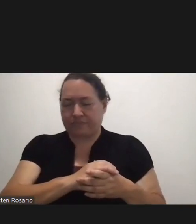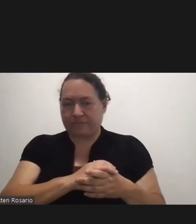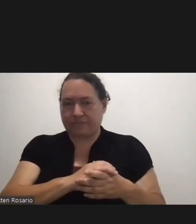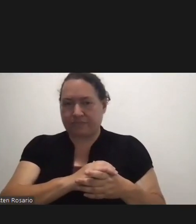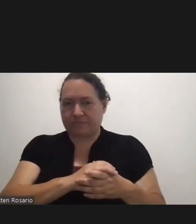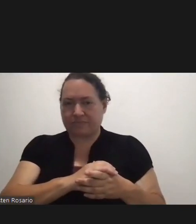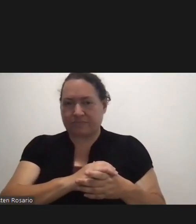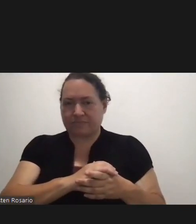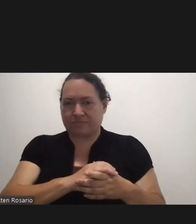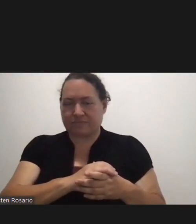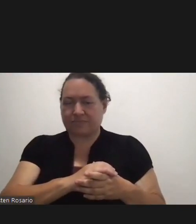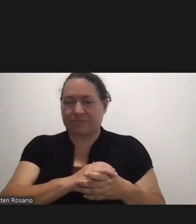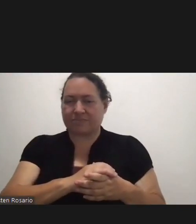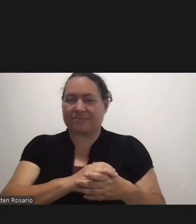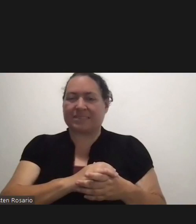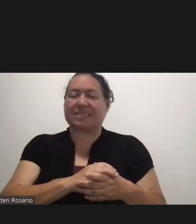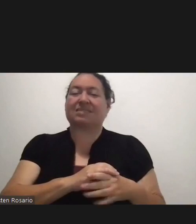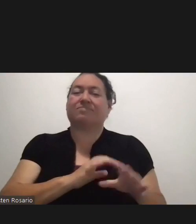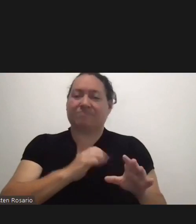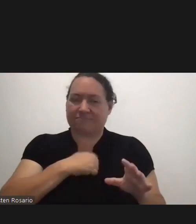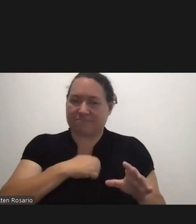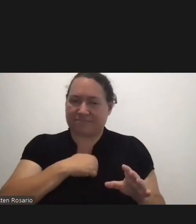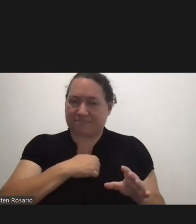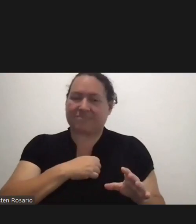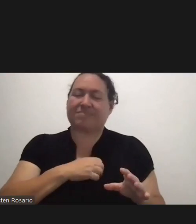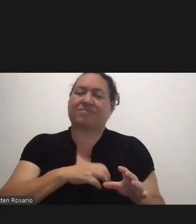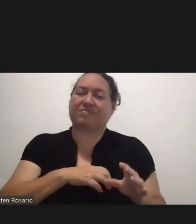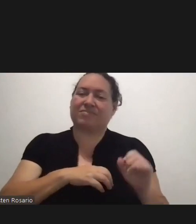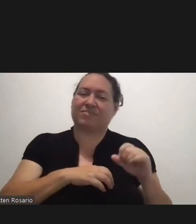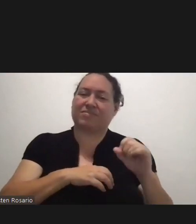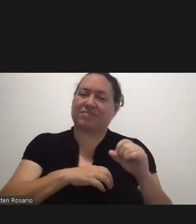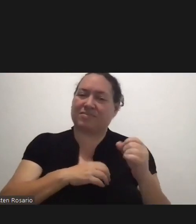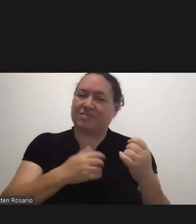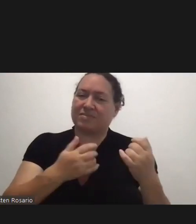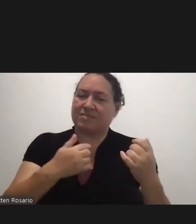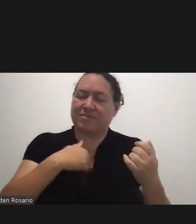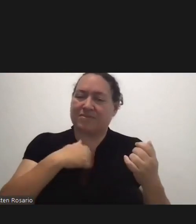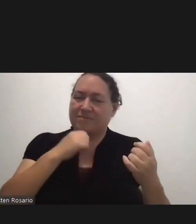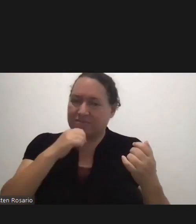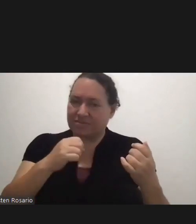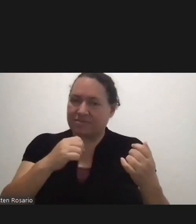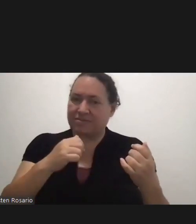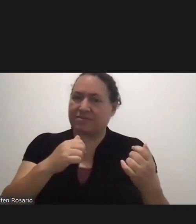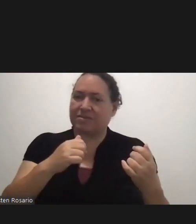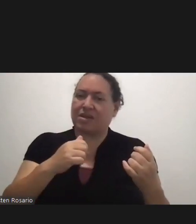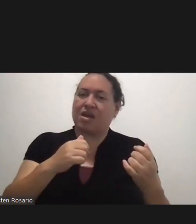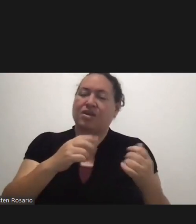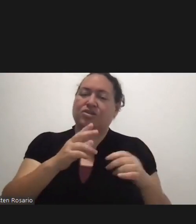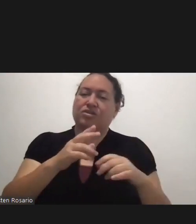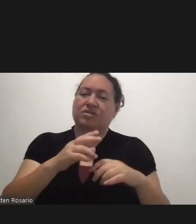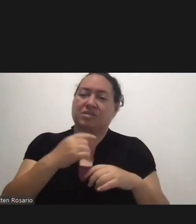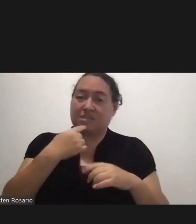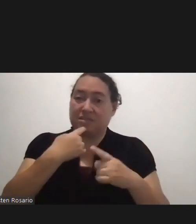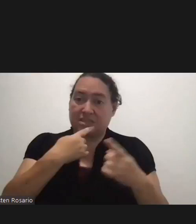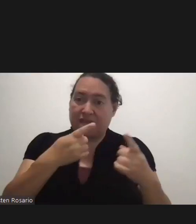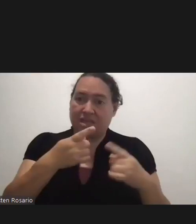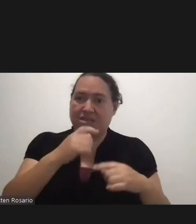Sorry Right Now I Am Not Implementing The CDC Guideline For Not Wearing Mask